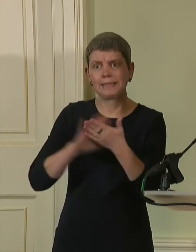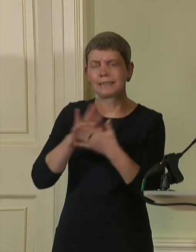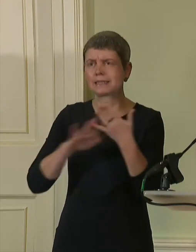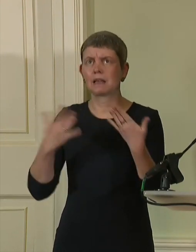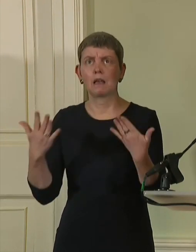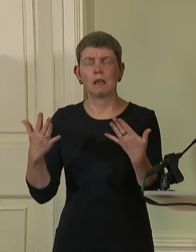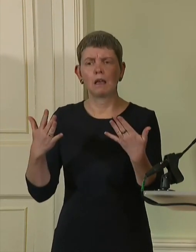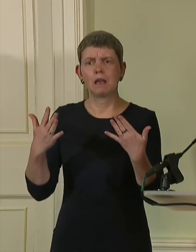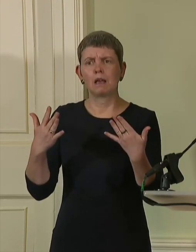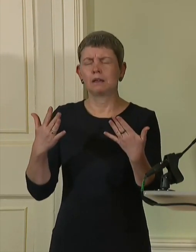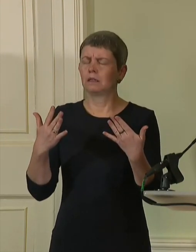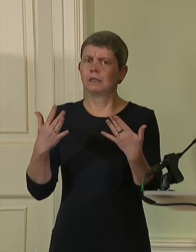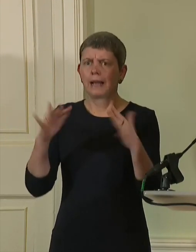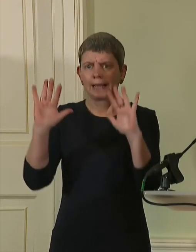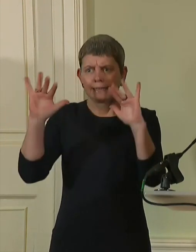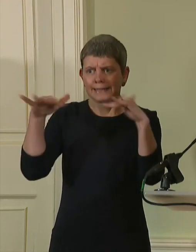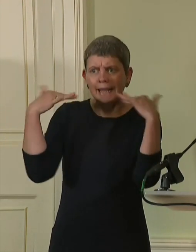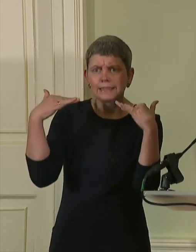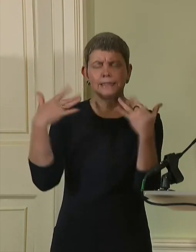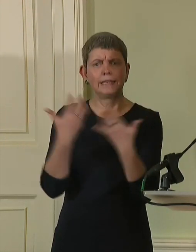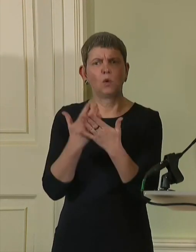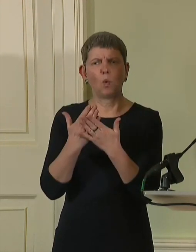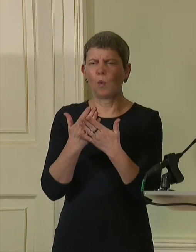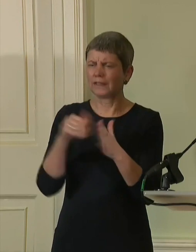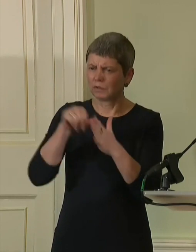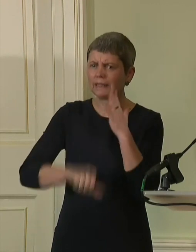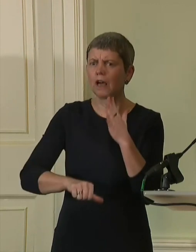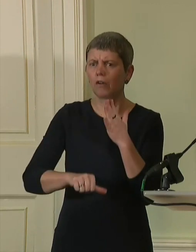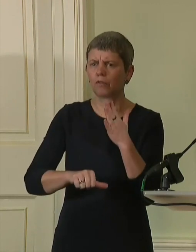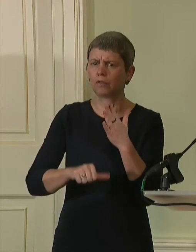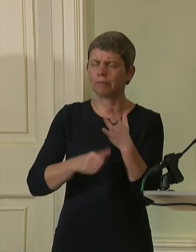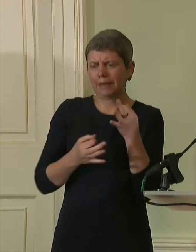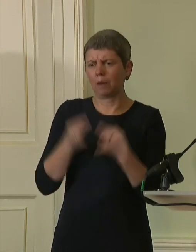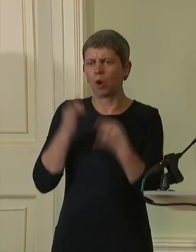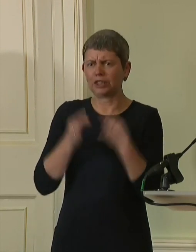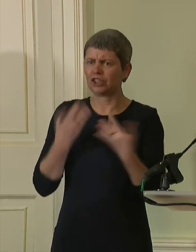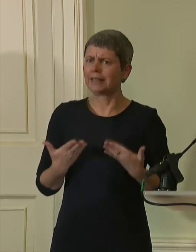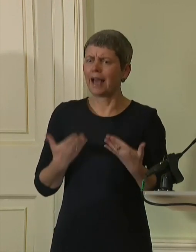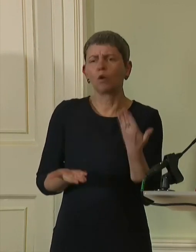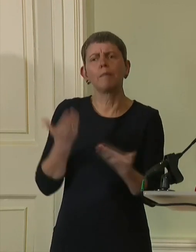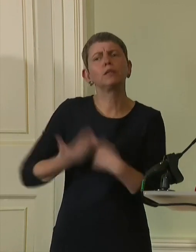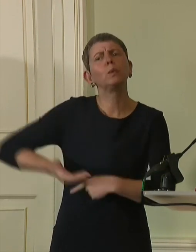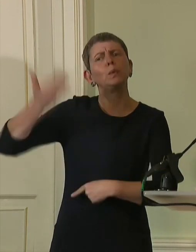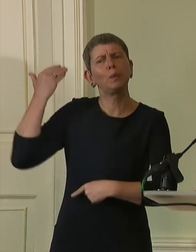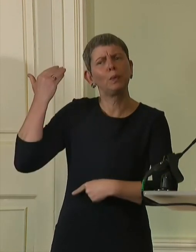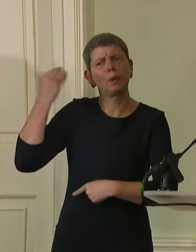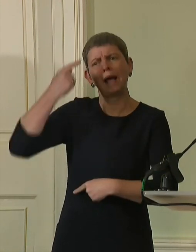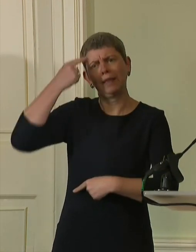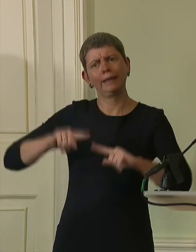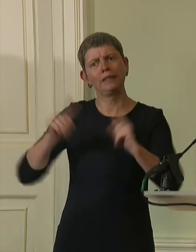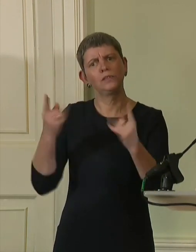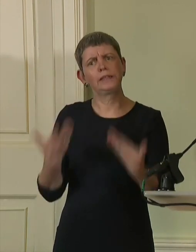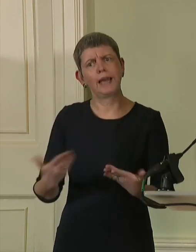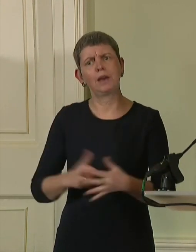dare I say it, brutality to life as a politician than in years gone by. All in all, and actually